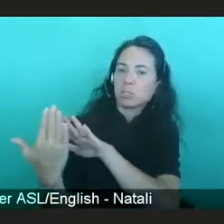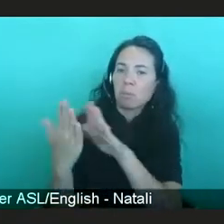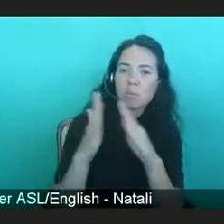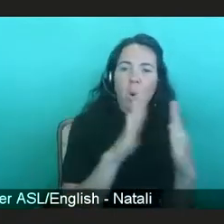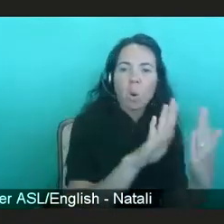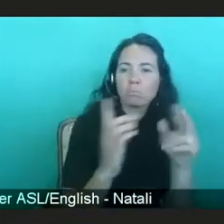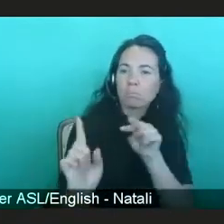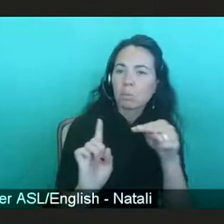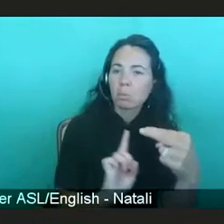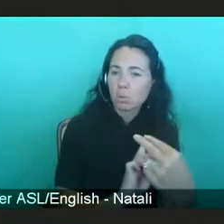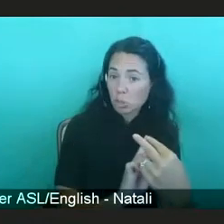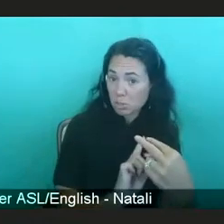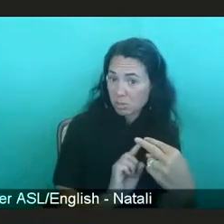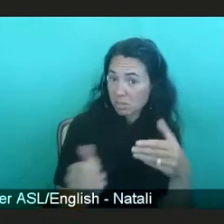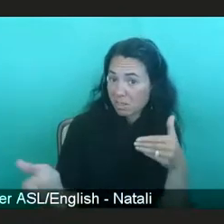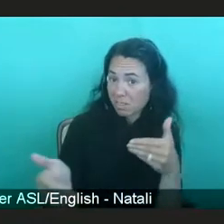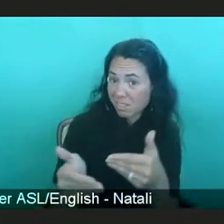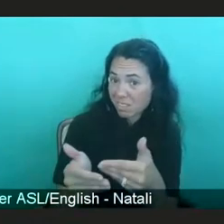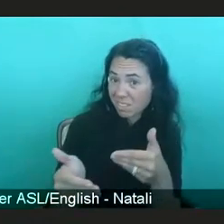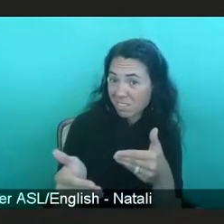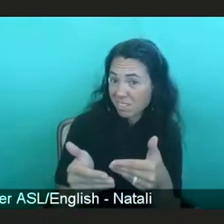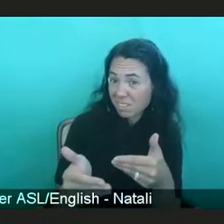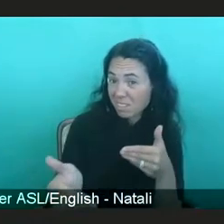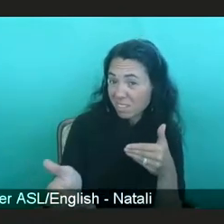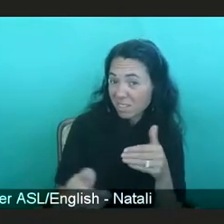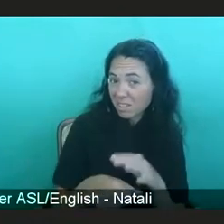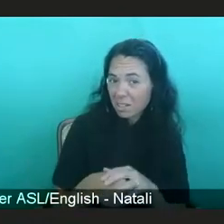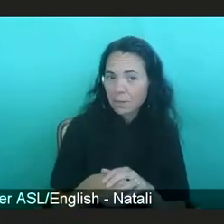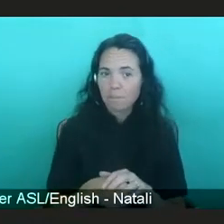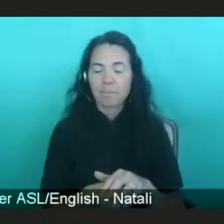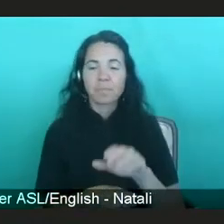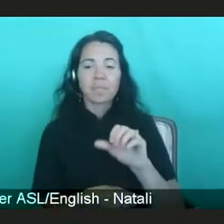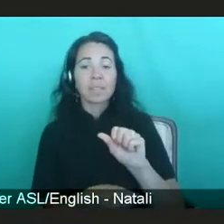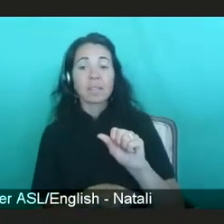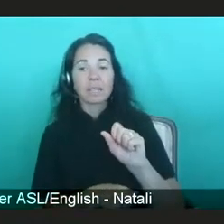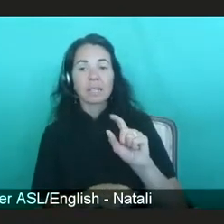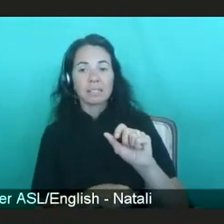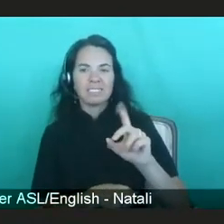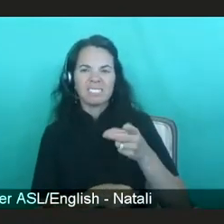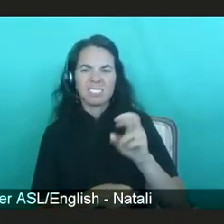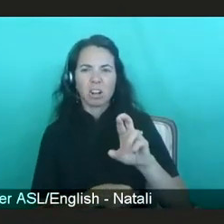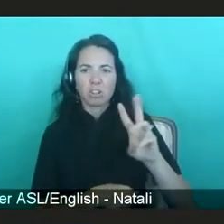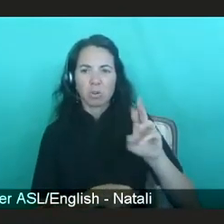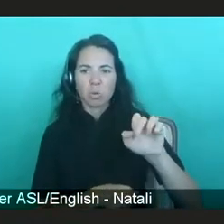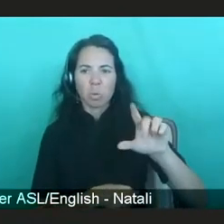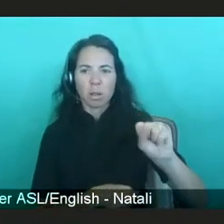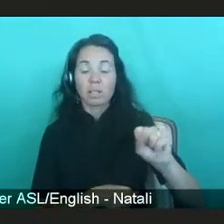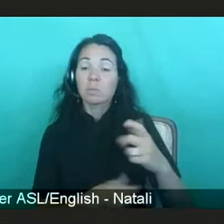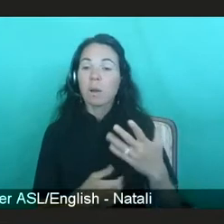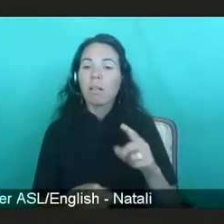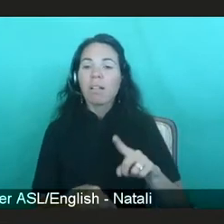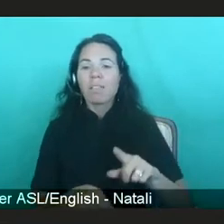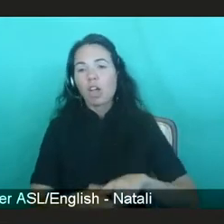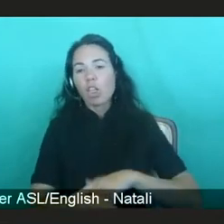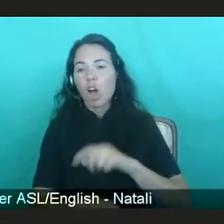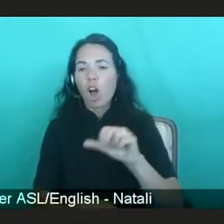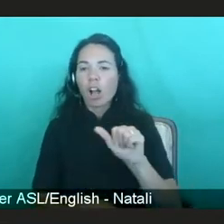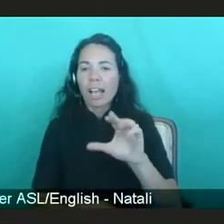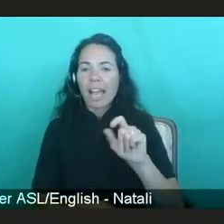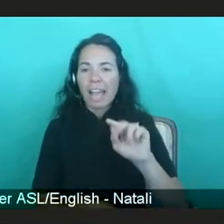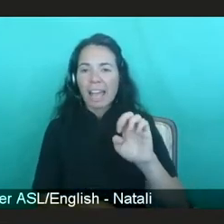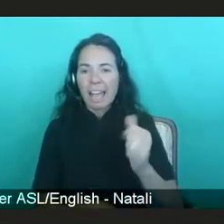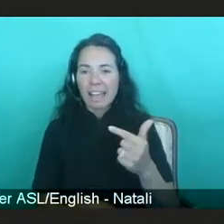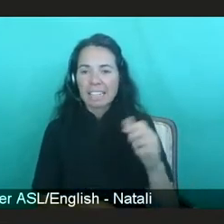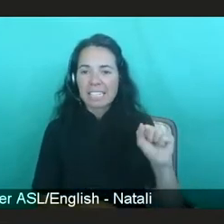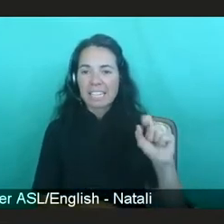happening? Well, you know, the long-acting strategies, you know, there's some work happening there, there's some